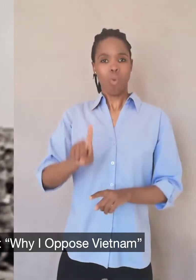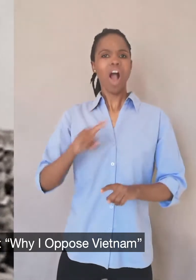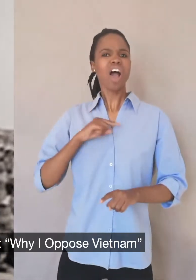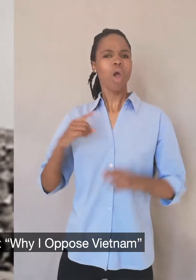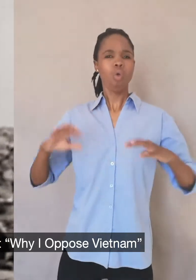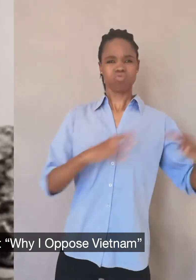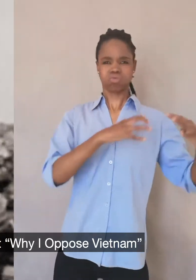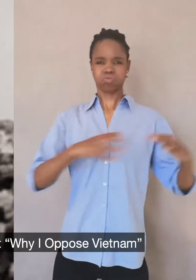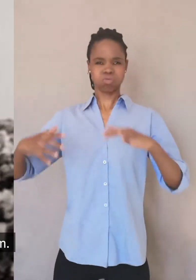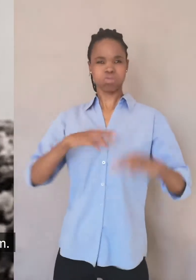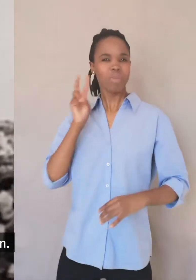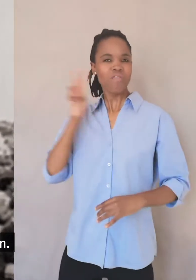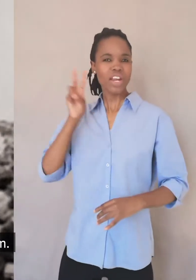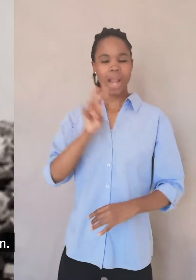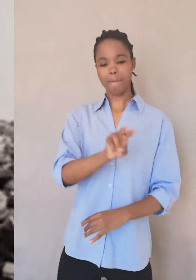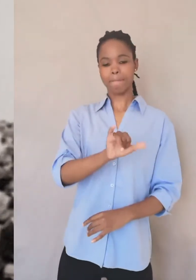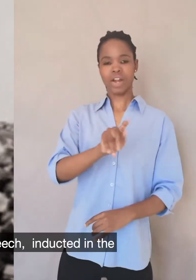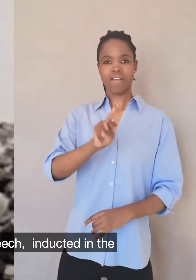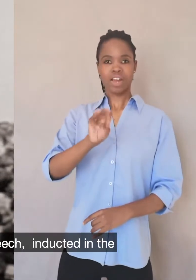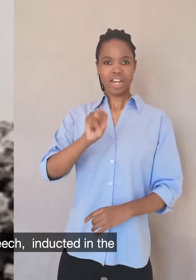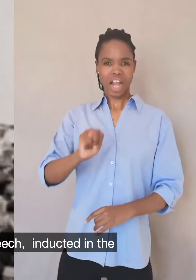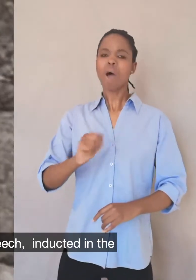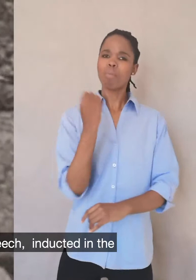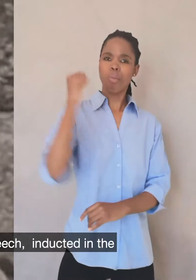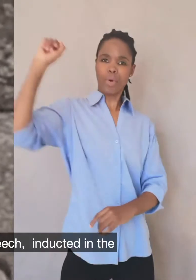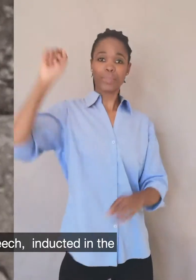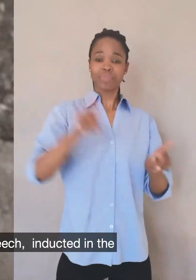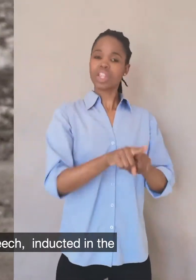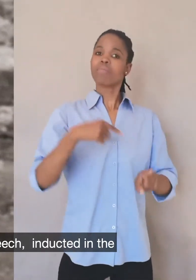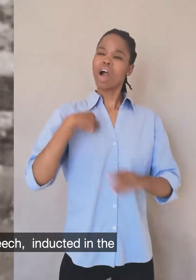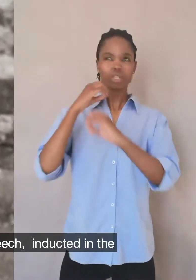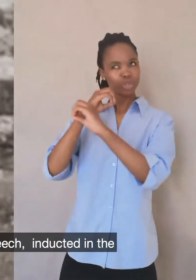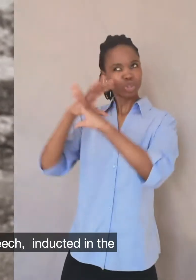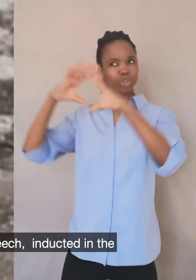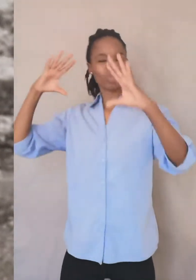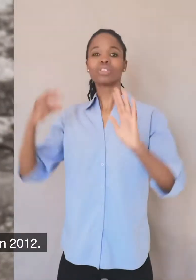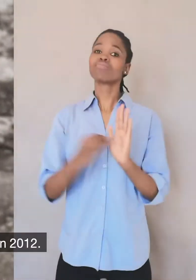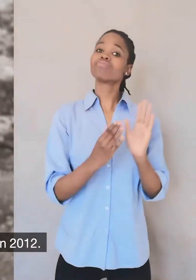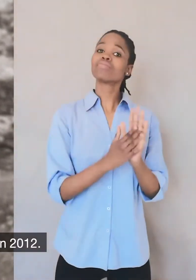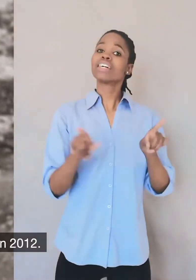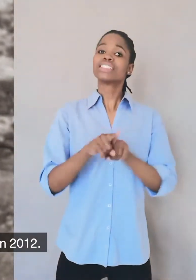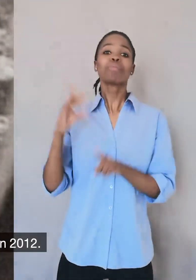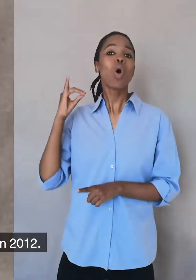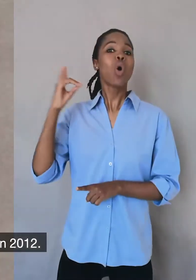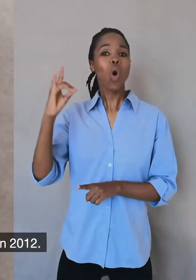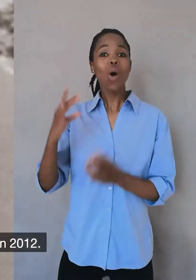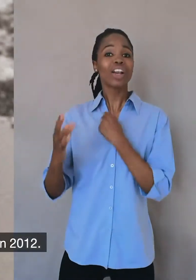why I opposed Vietnam, the war in Vietnam. Yeah. And then also, I have a dream speech inducted in the Grammy Hall of Fame in 2012.